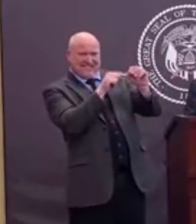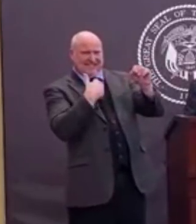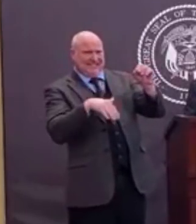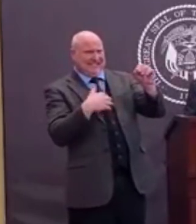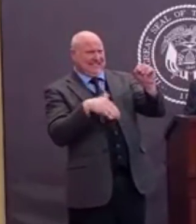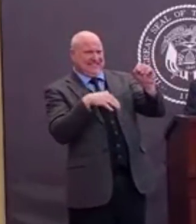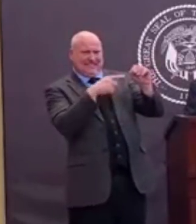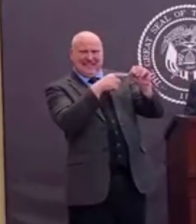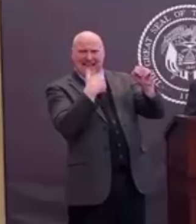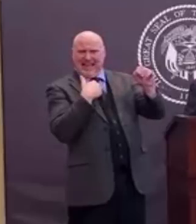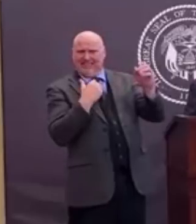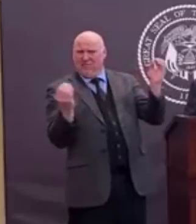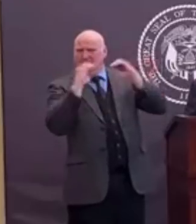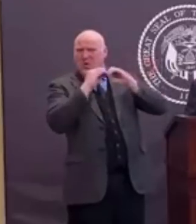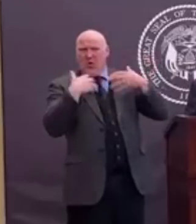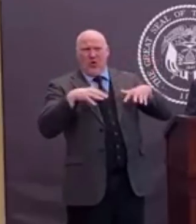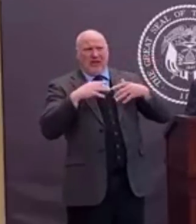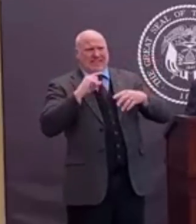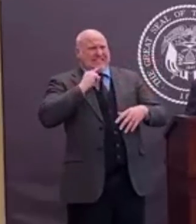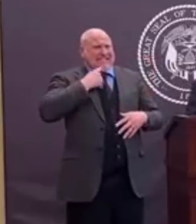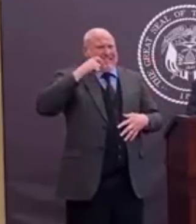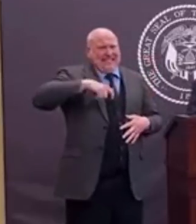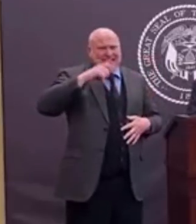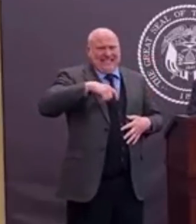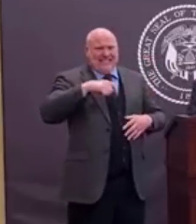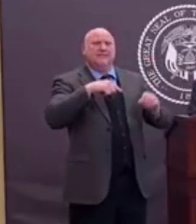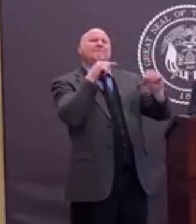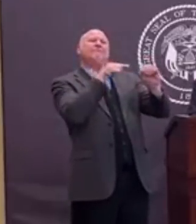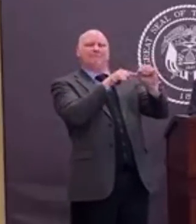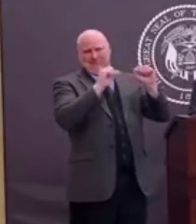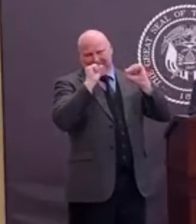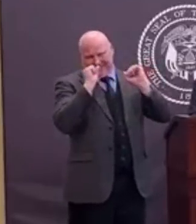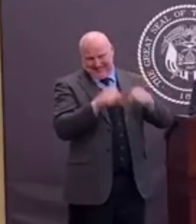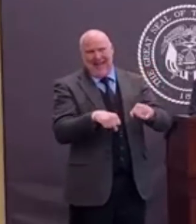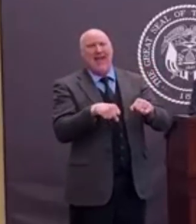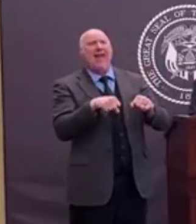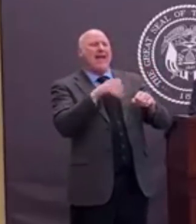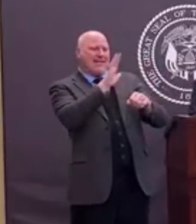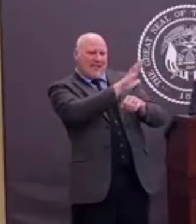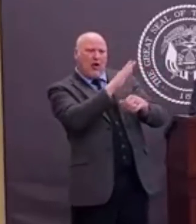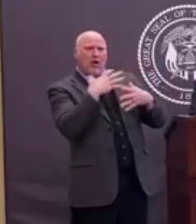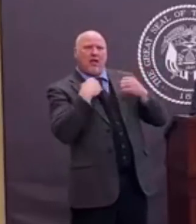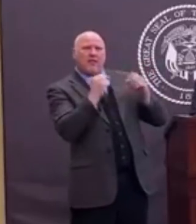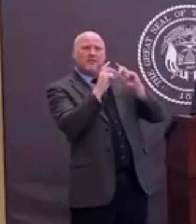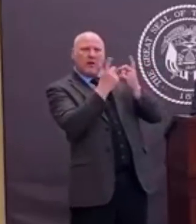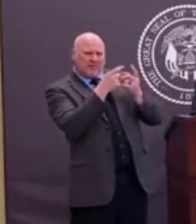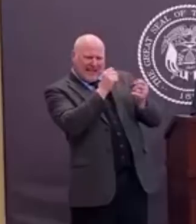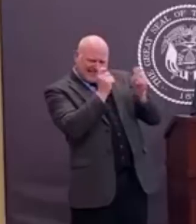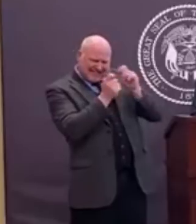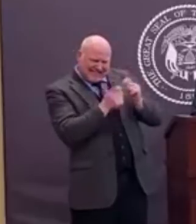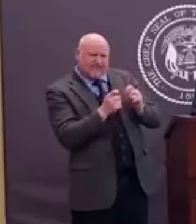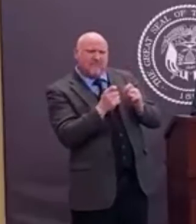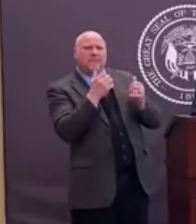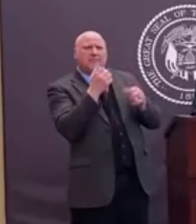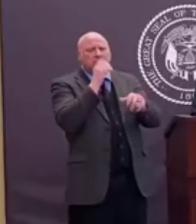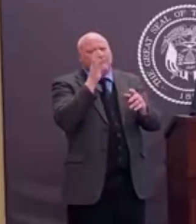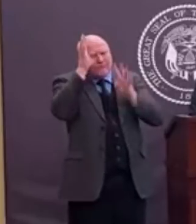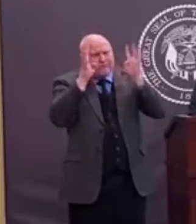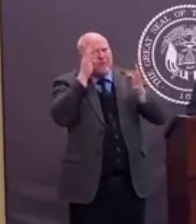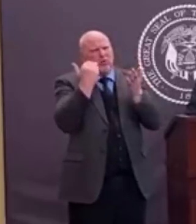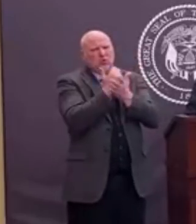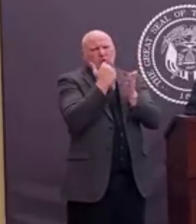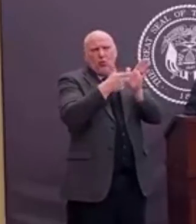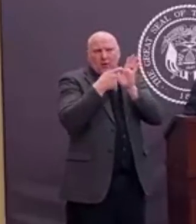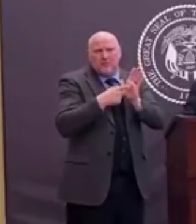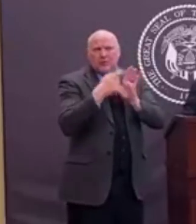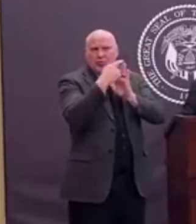us on the state level, our state health department, there can be some modifications made to these directions here today. Last but not least,